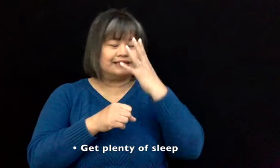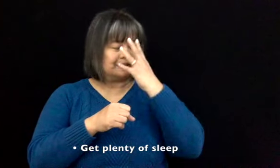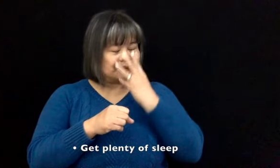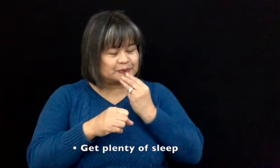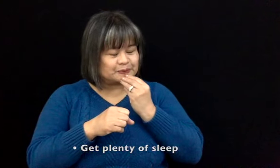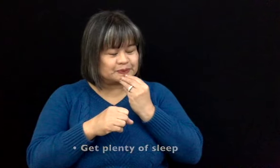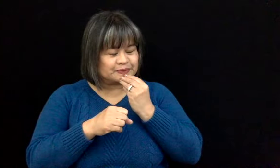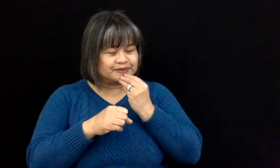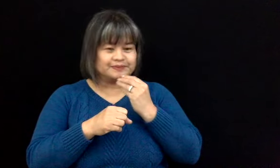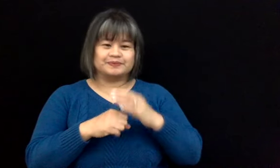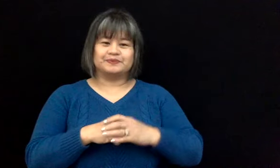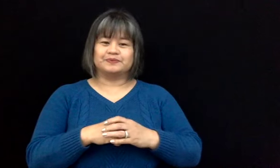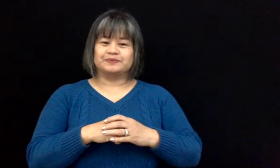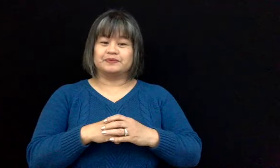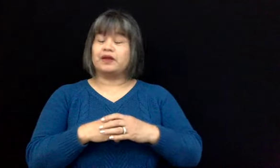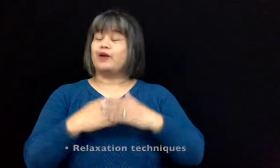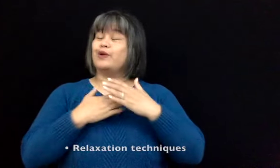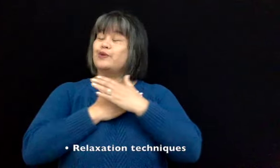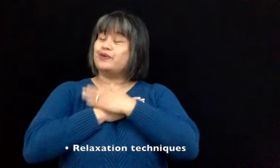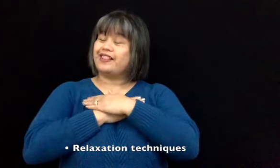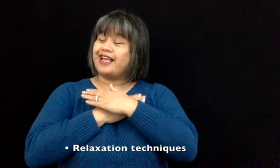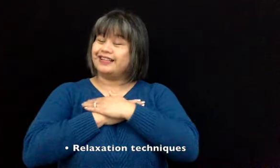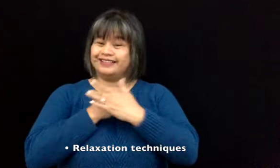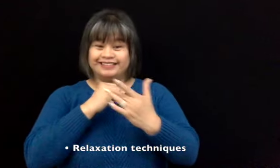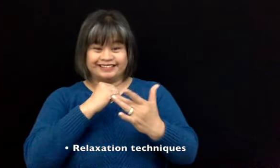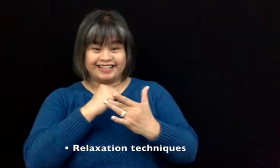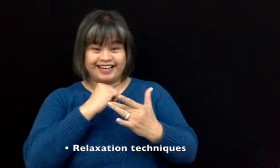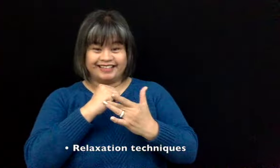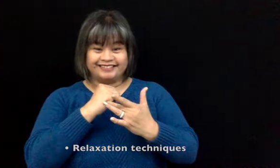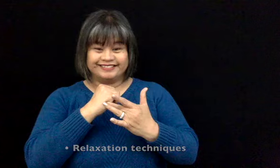relaxation techniques,